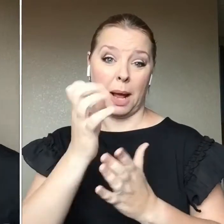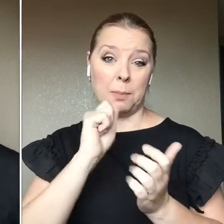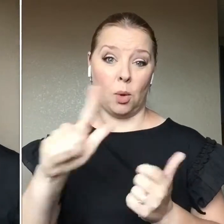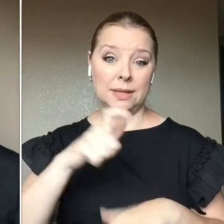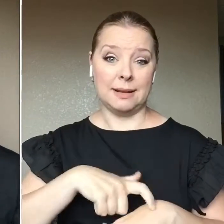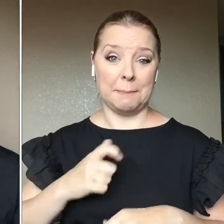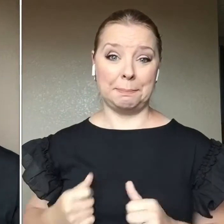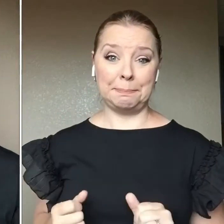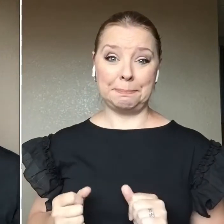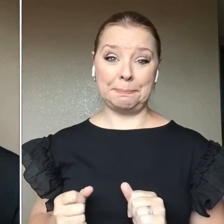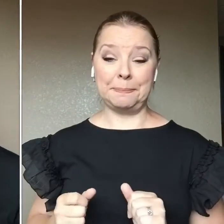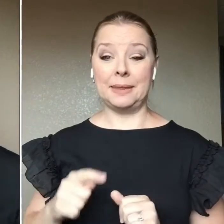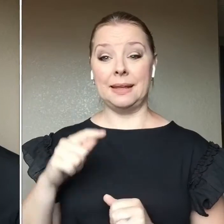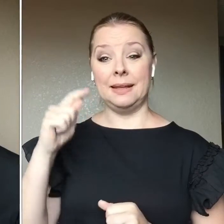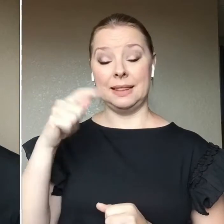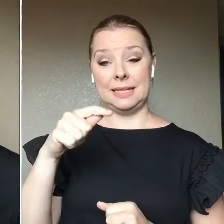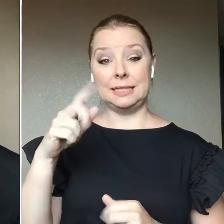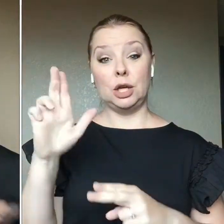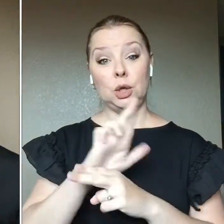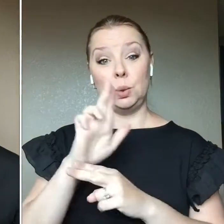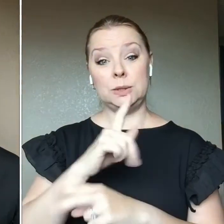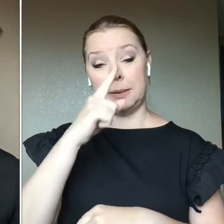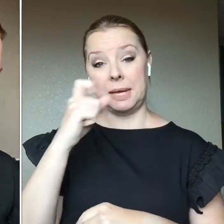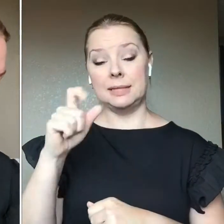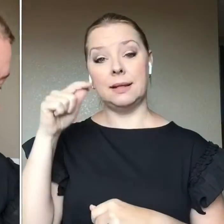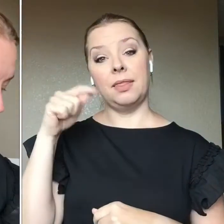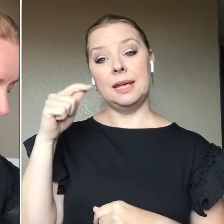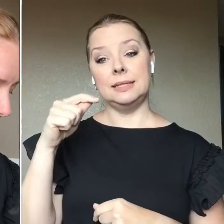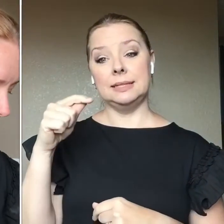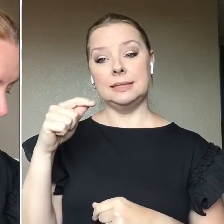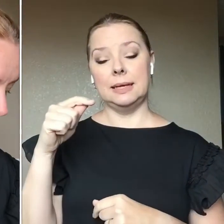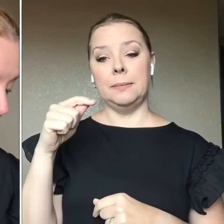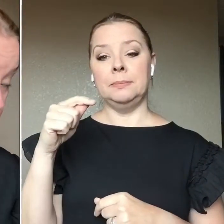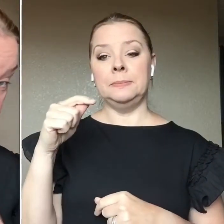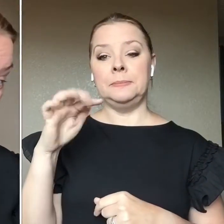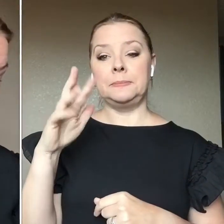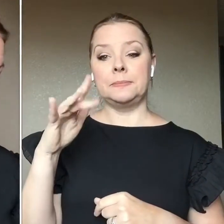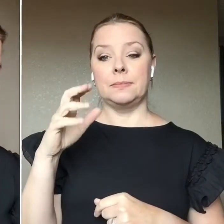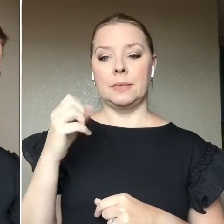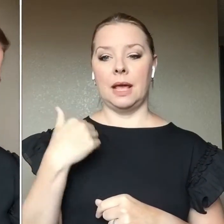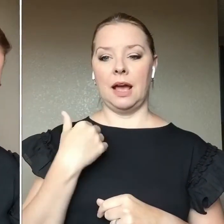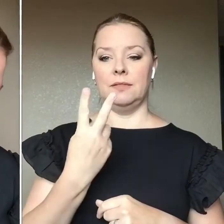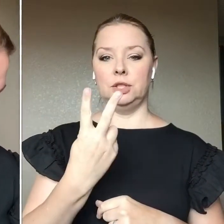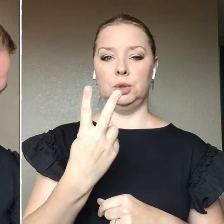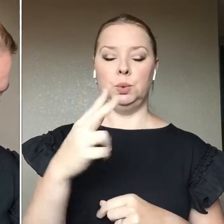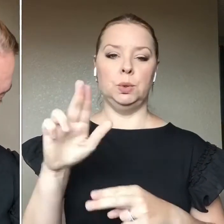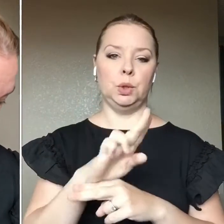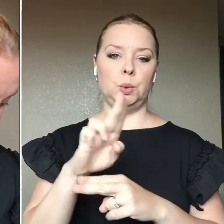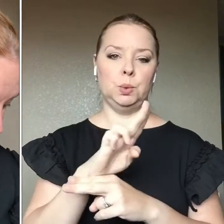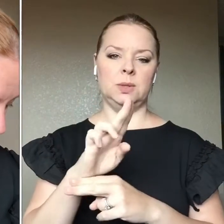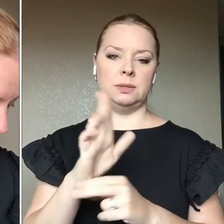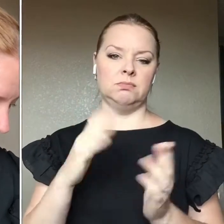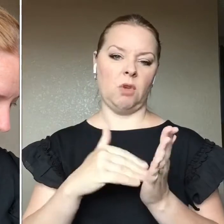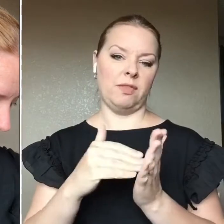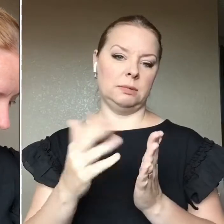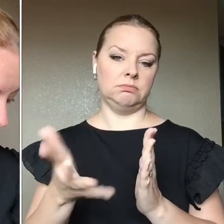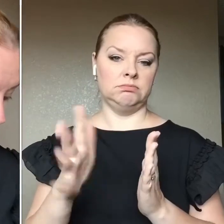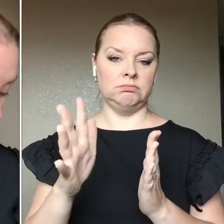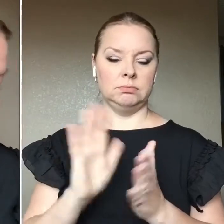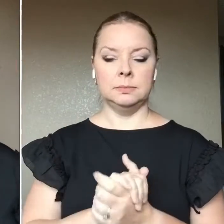So this one I use because this is, so there's two of them that I use. So for a